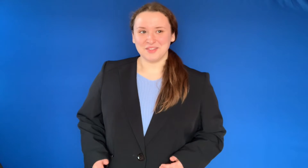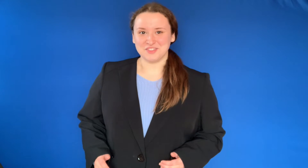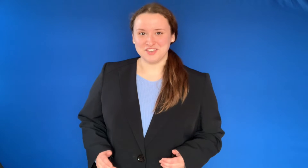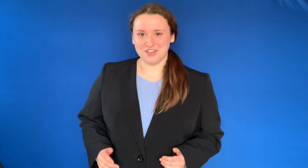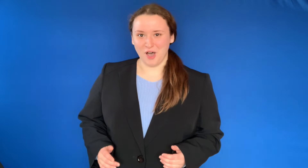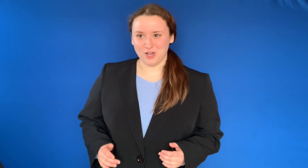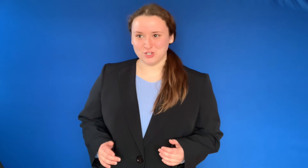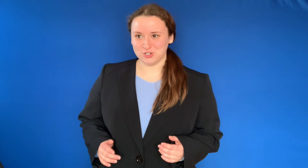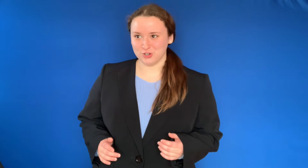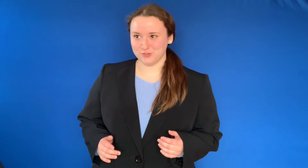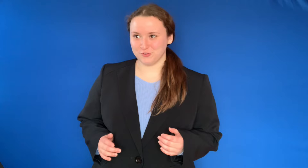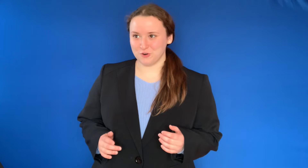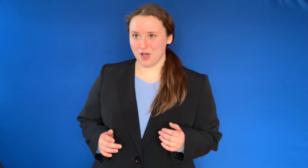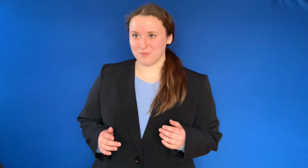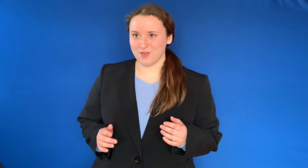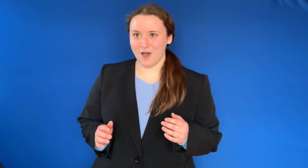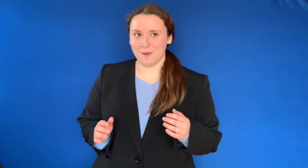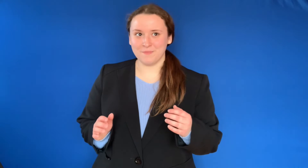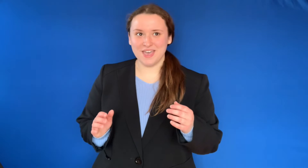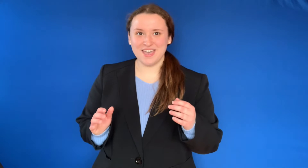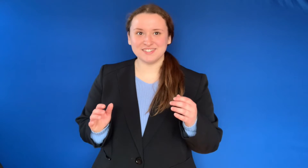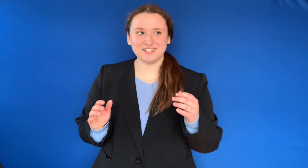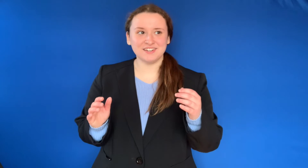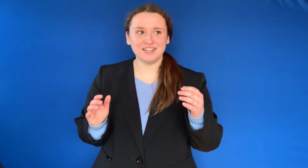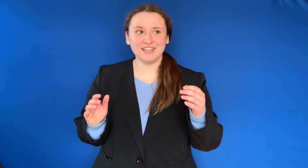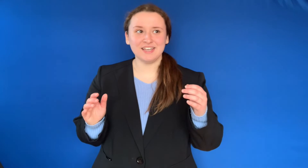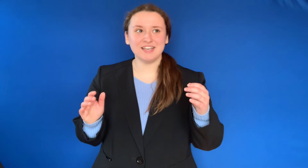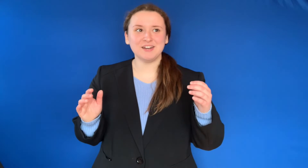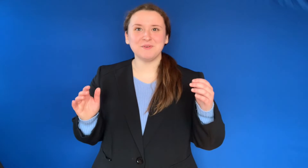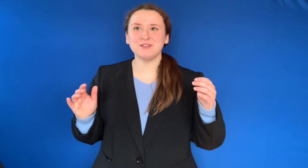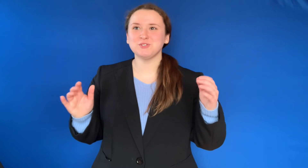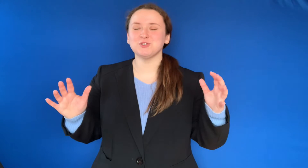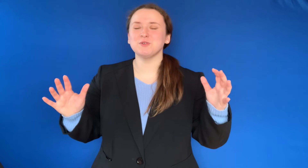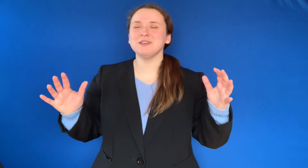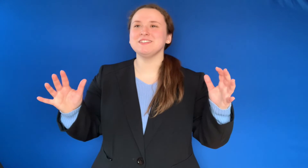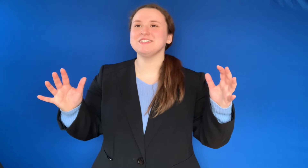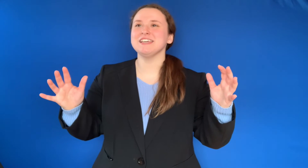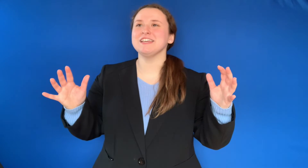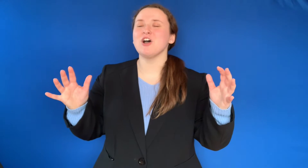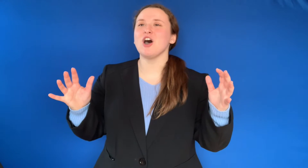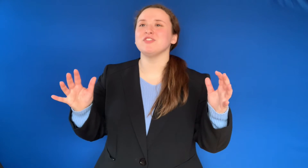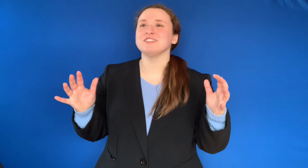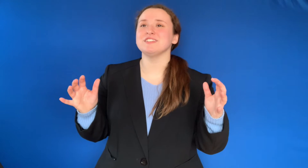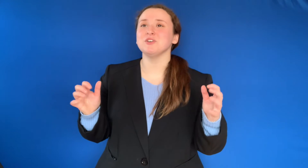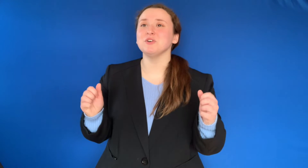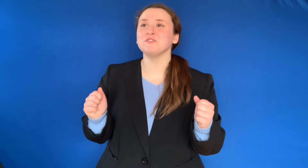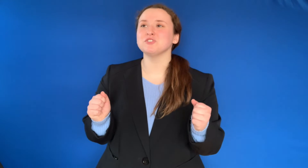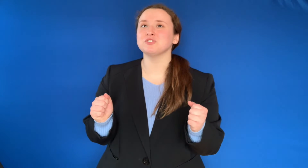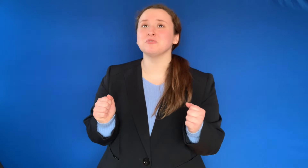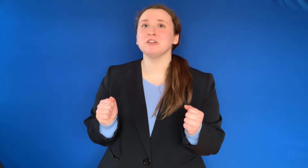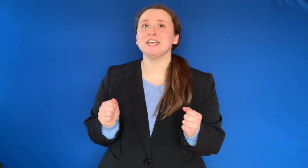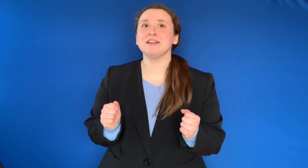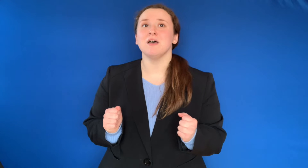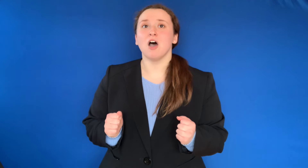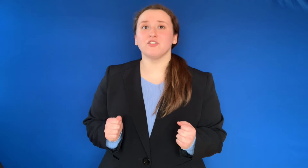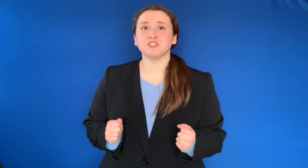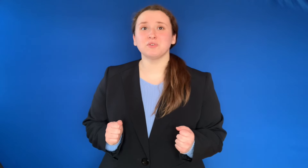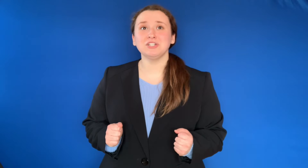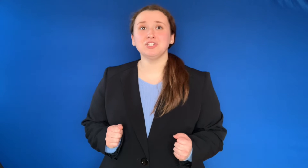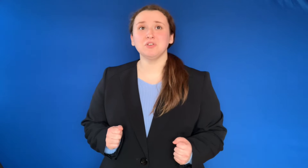The usher from the mezzanine will soon be seen on the silver screen. On the screen she